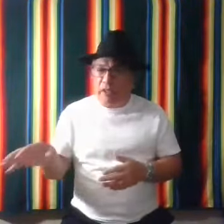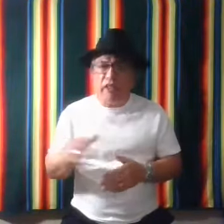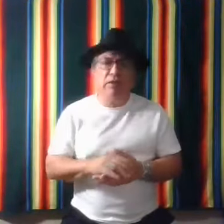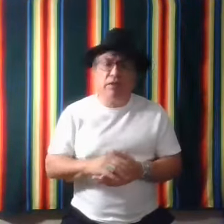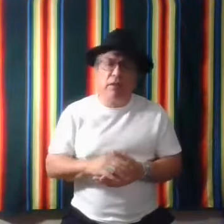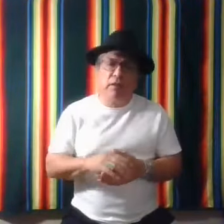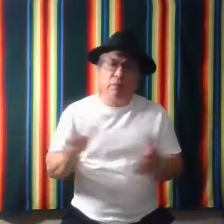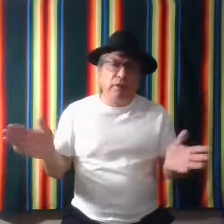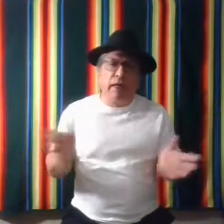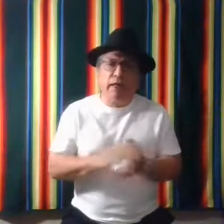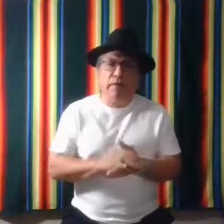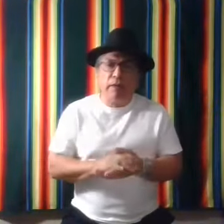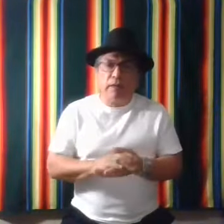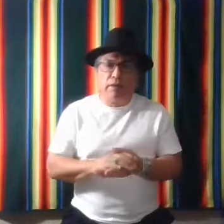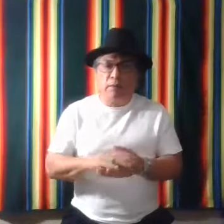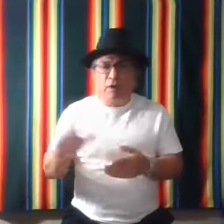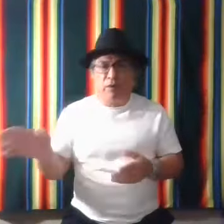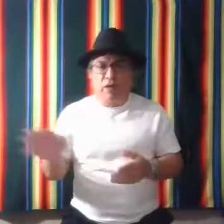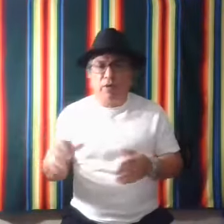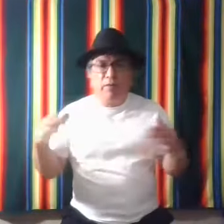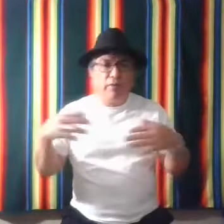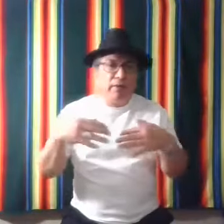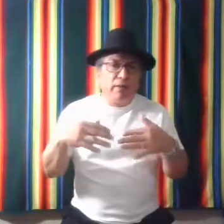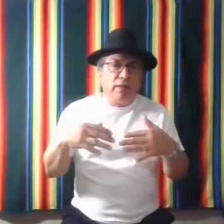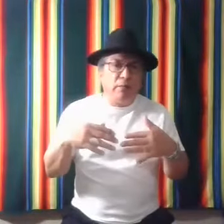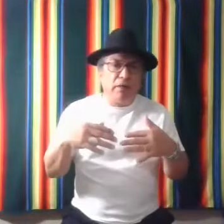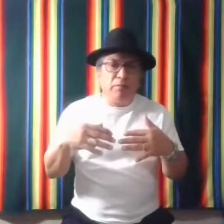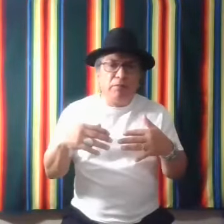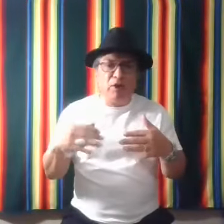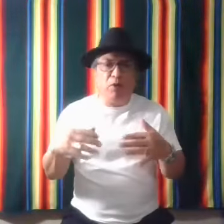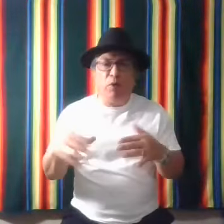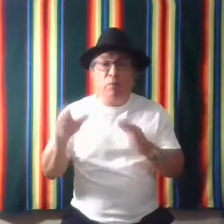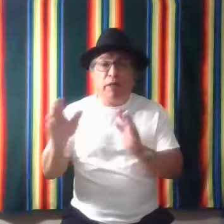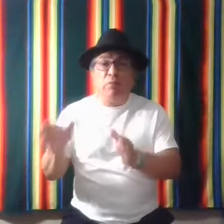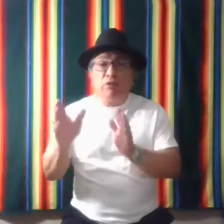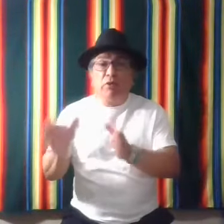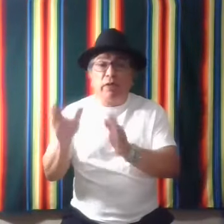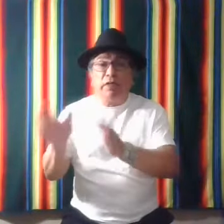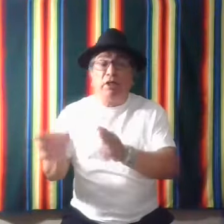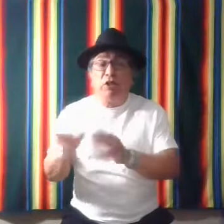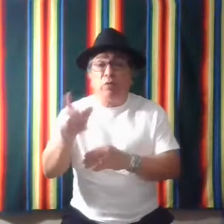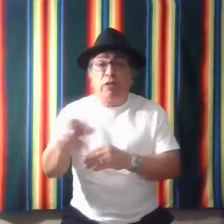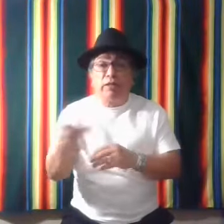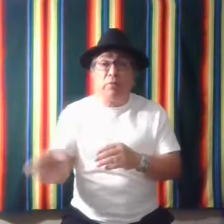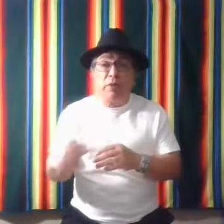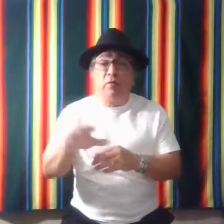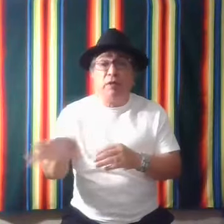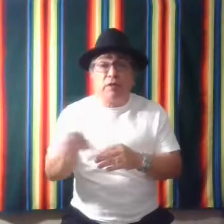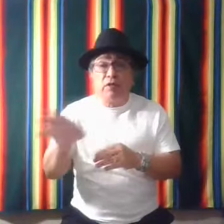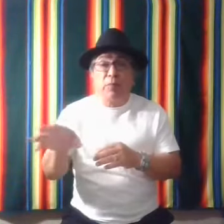kids. But today, it seems like when I go, I'm not the only one, but I'm just going to continue when I see people to use